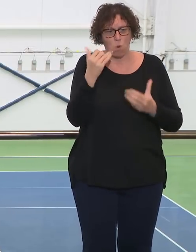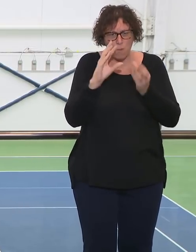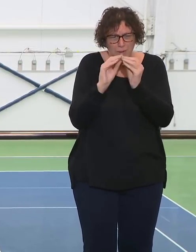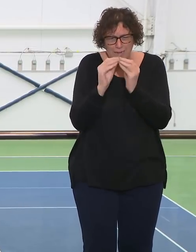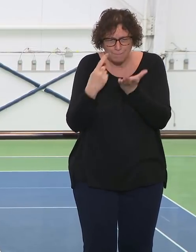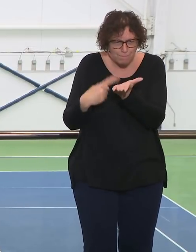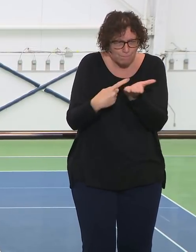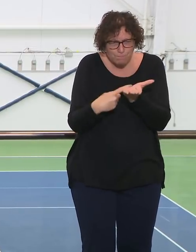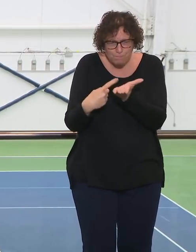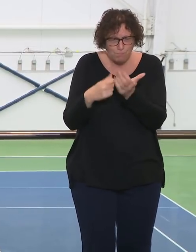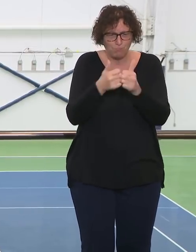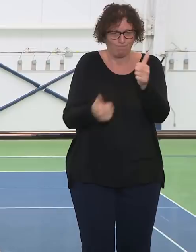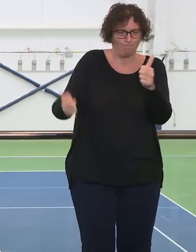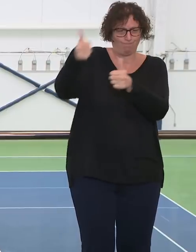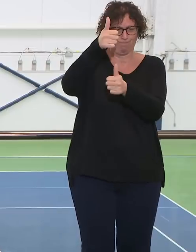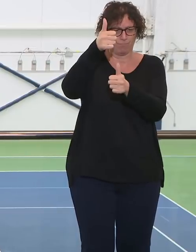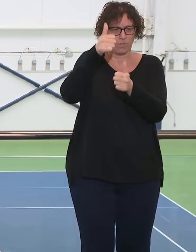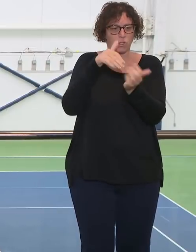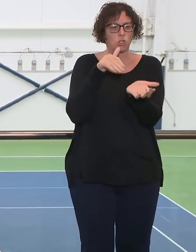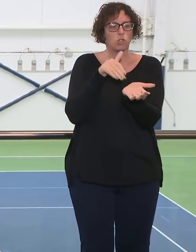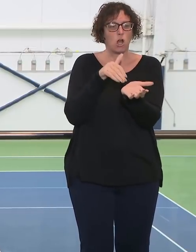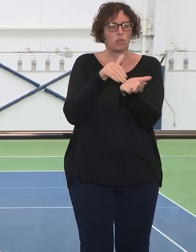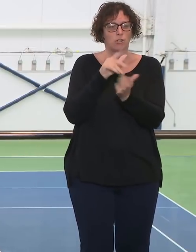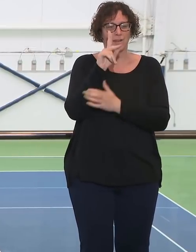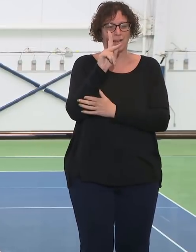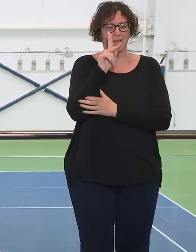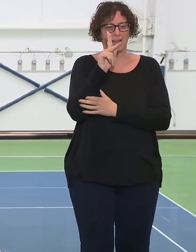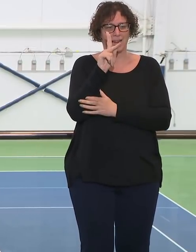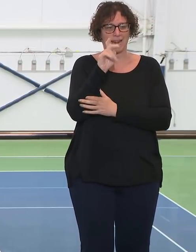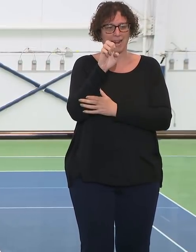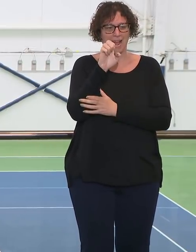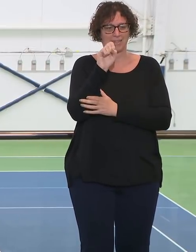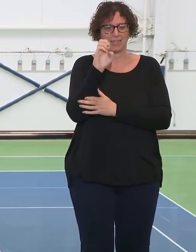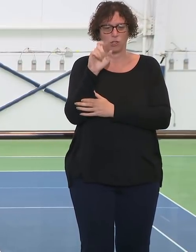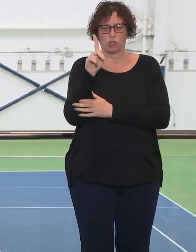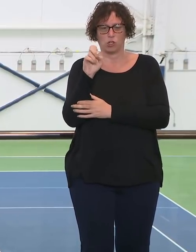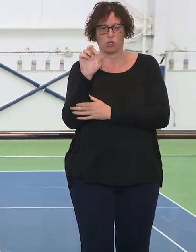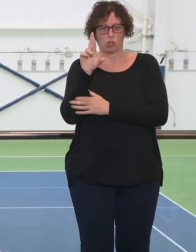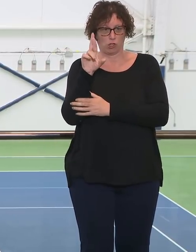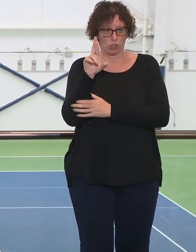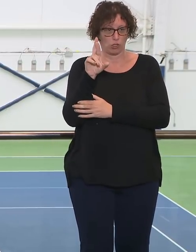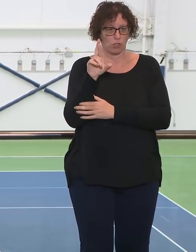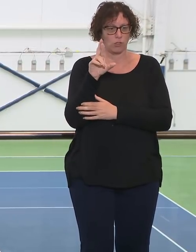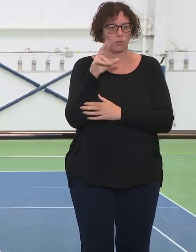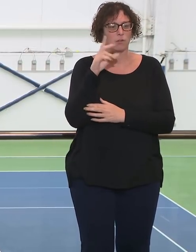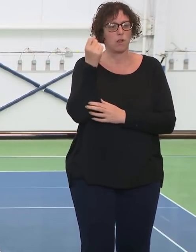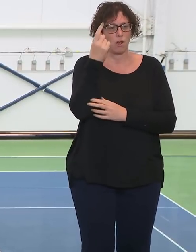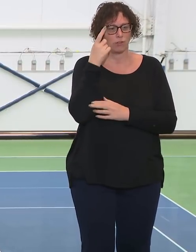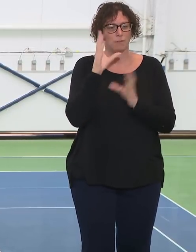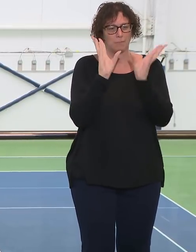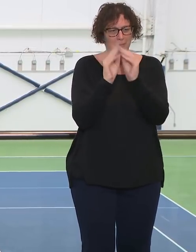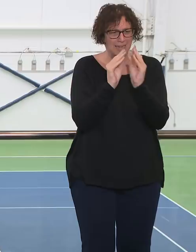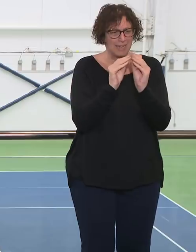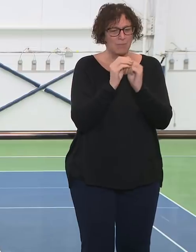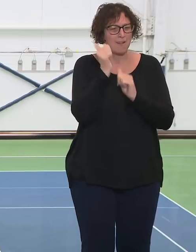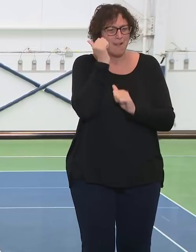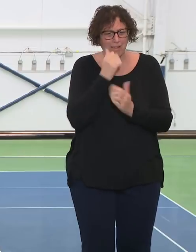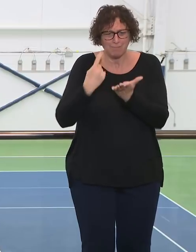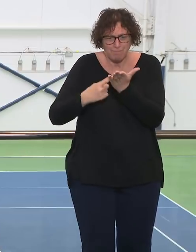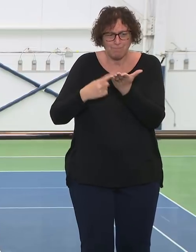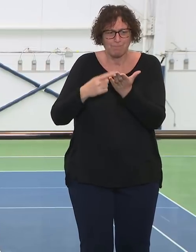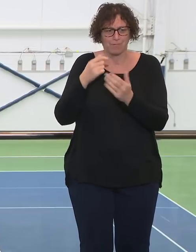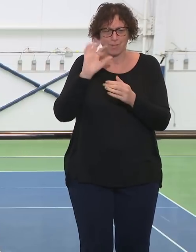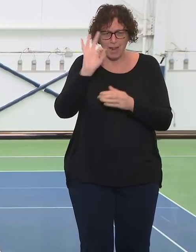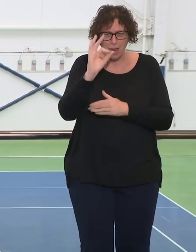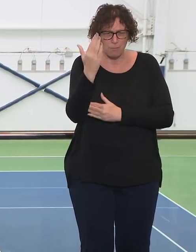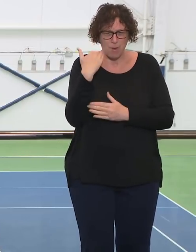every day. We have an ED action team that meets at 6 p.m. every night. I've also spent a lot of time at Elmhurst